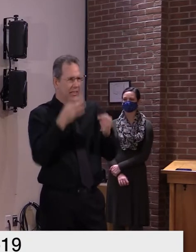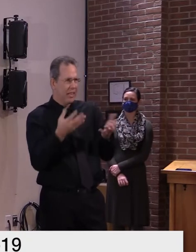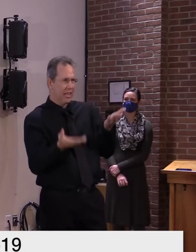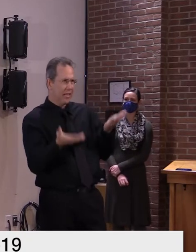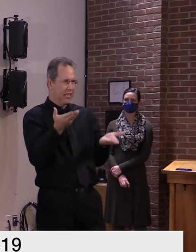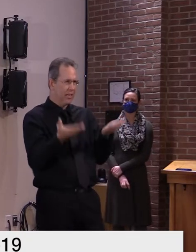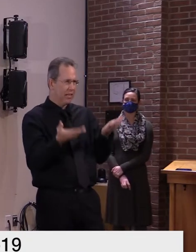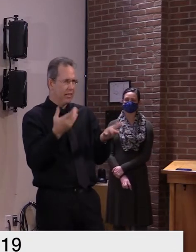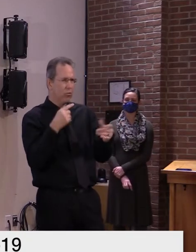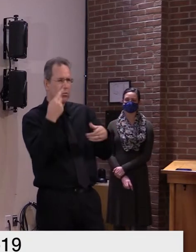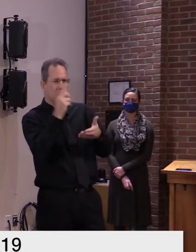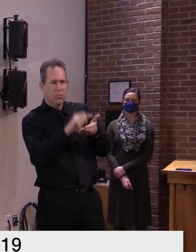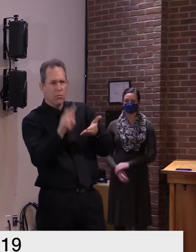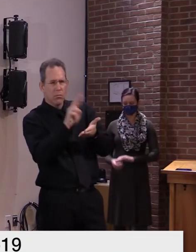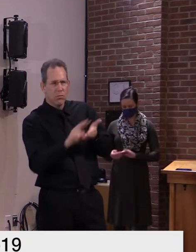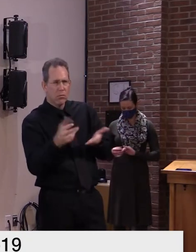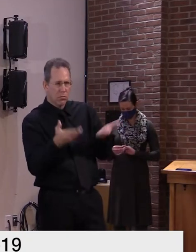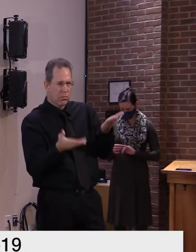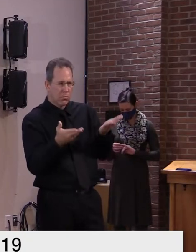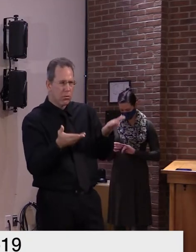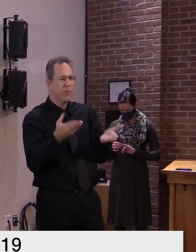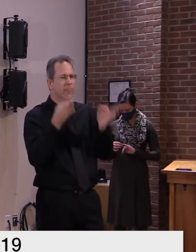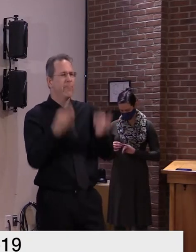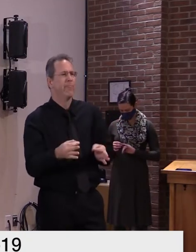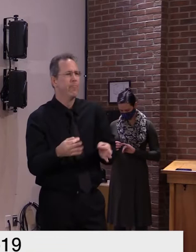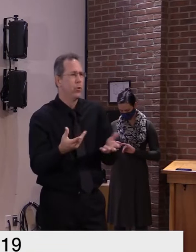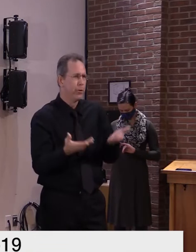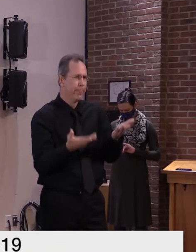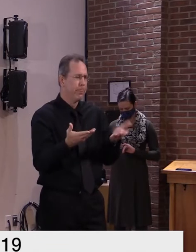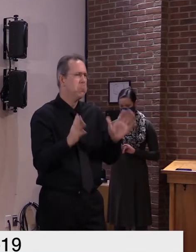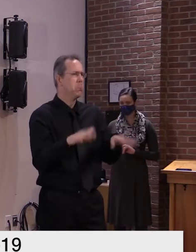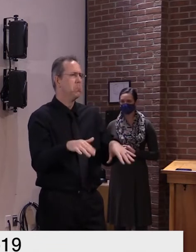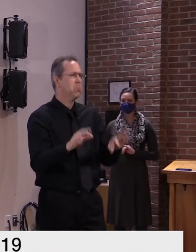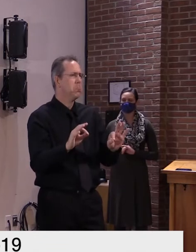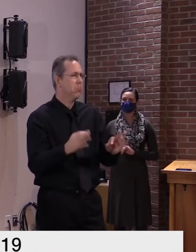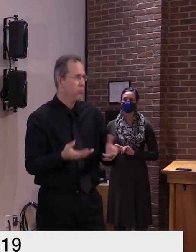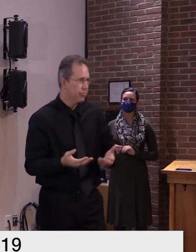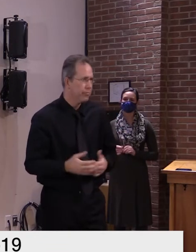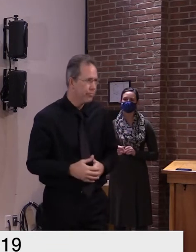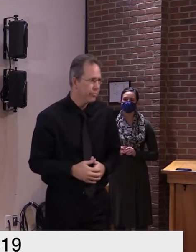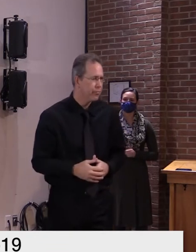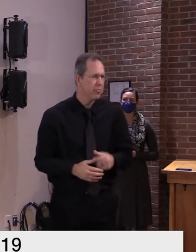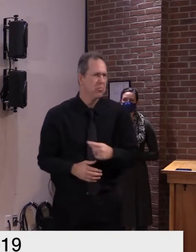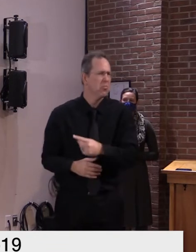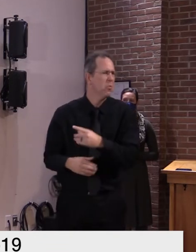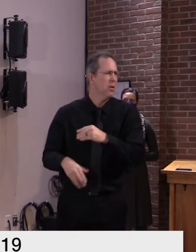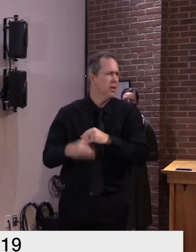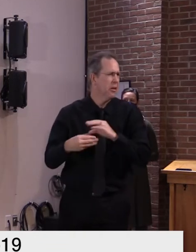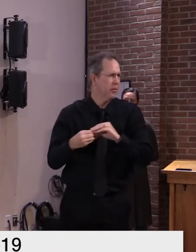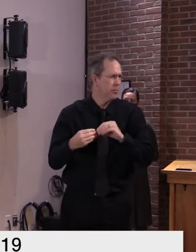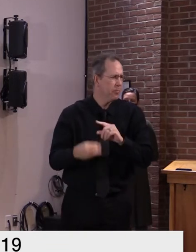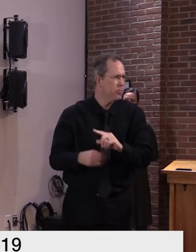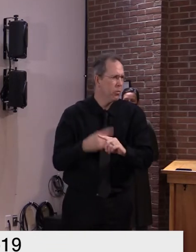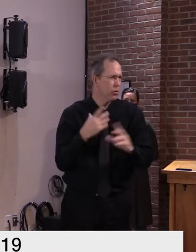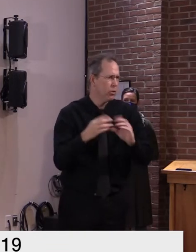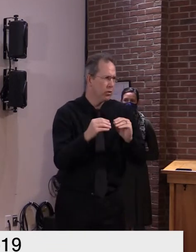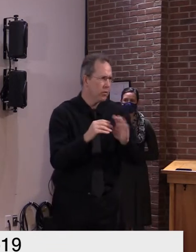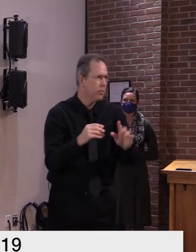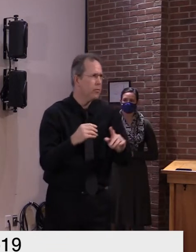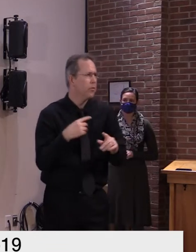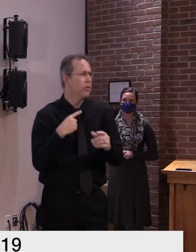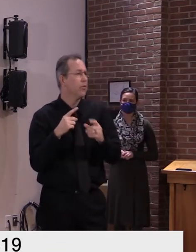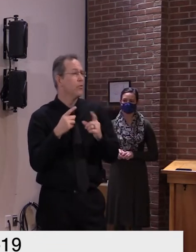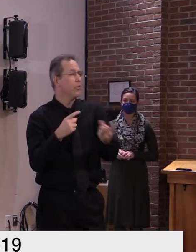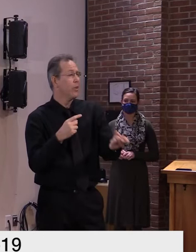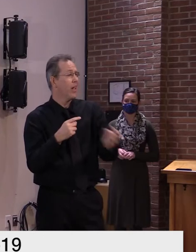and i have nothing further to answer that question with but the second question that you asked regarding what we will see